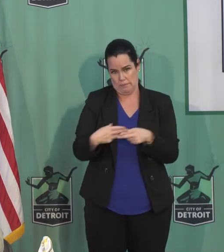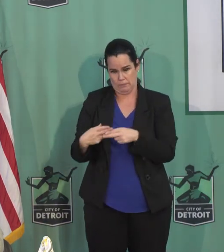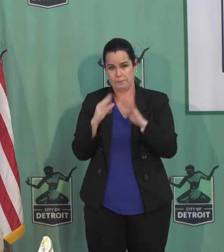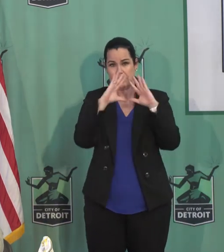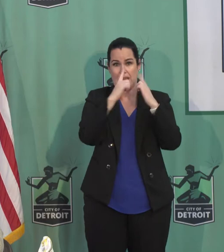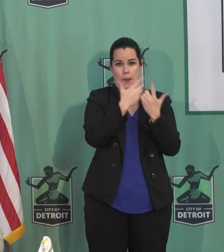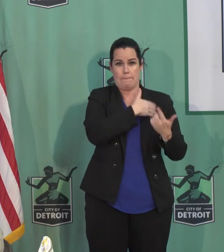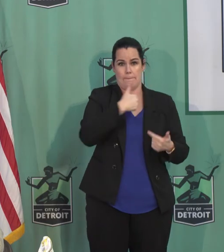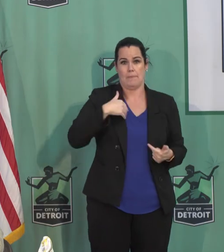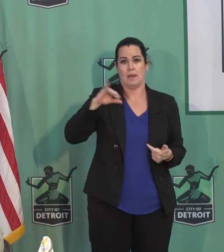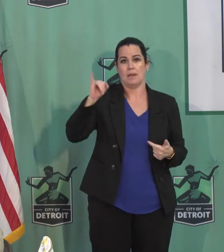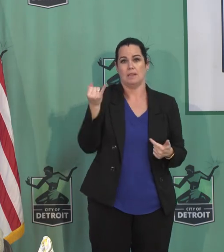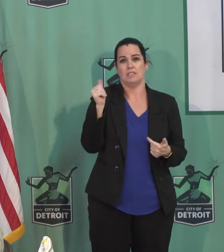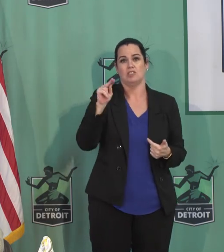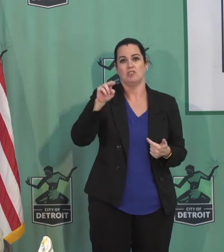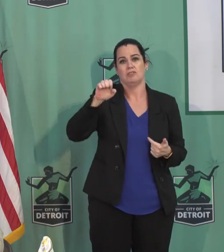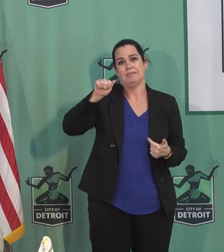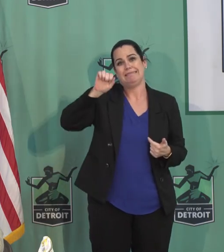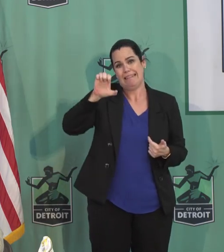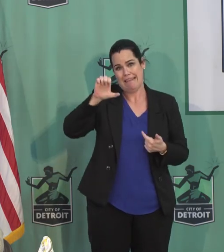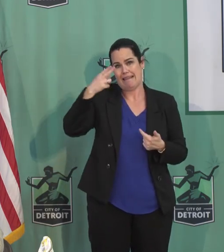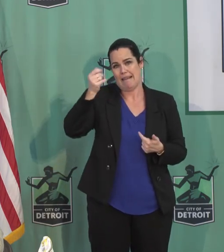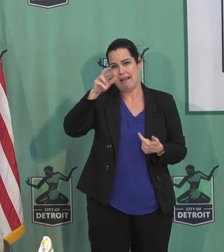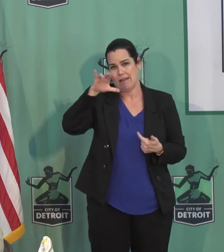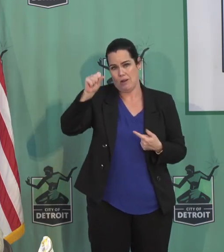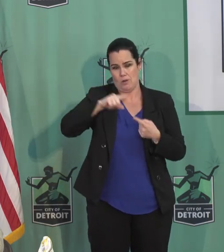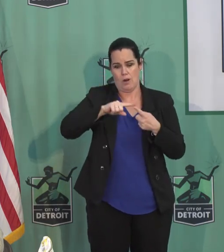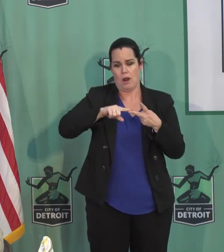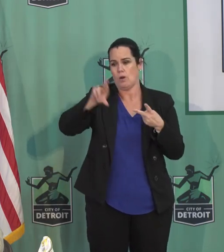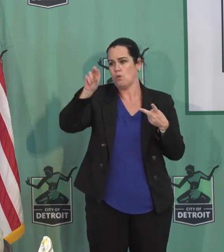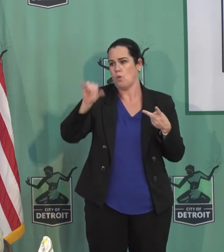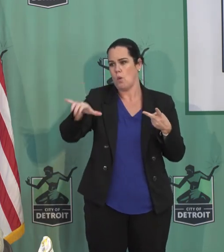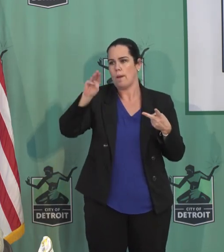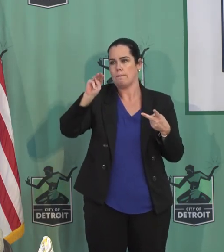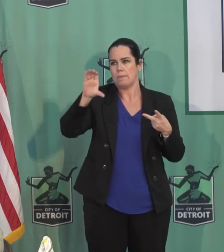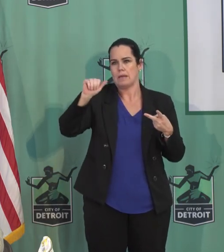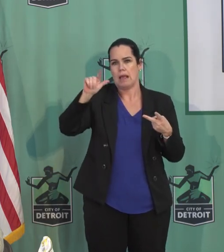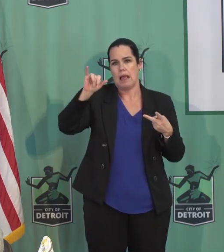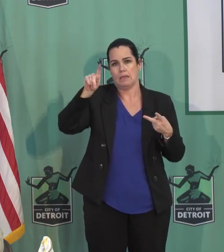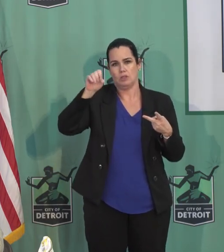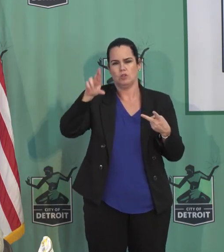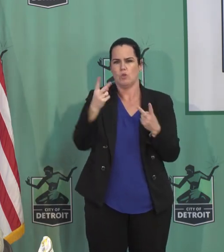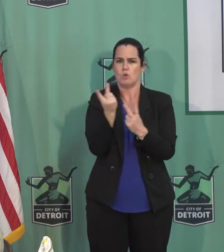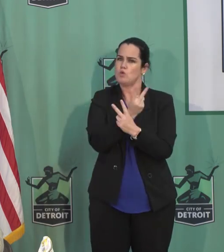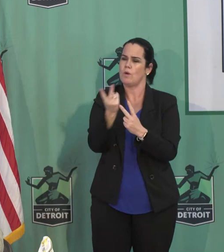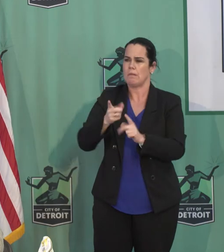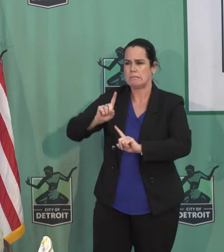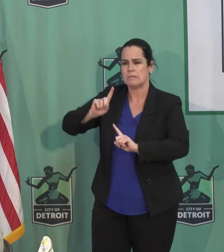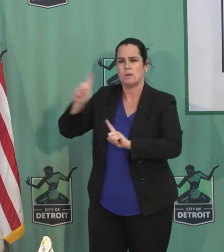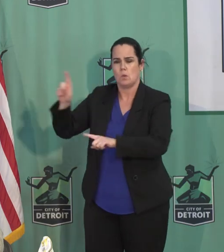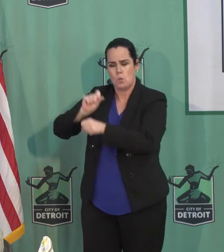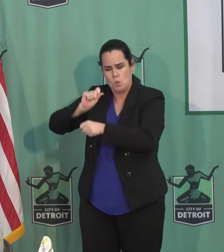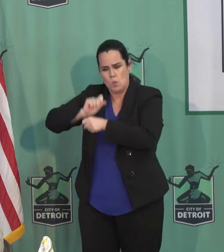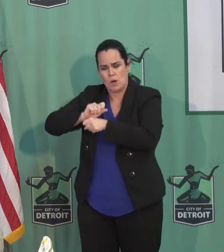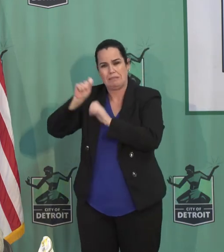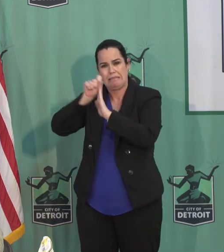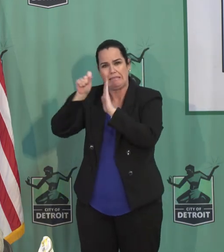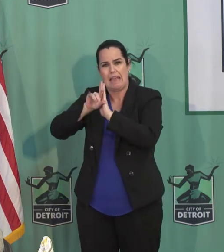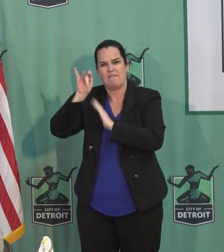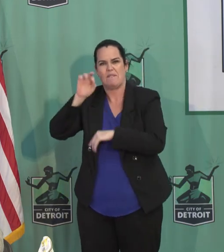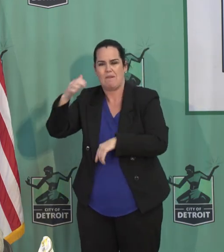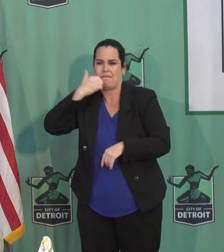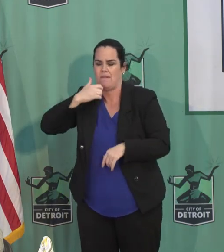Janae Ayers and council member Roy McAllister have been out on that fairgrounds site nearly every day